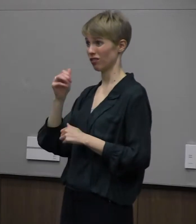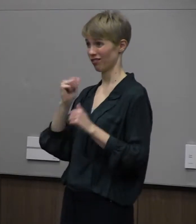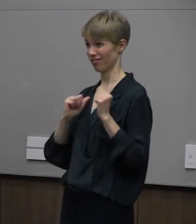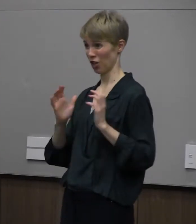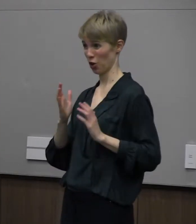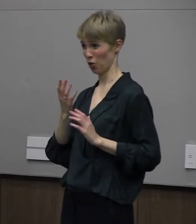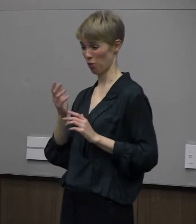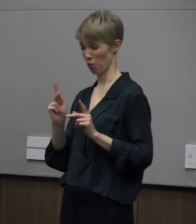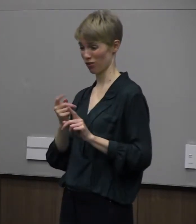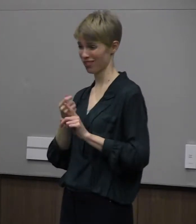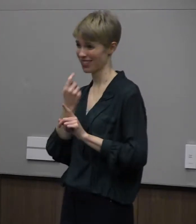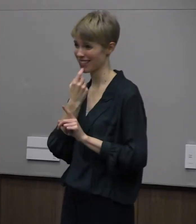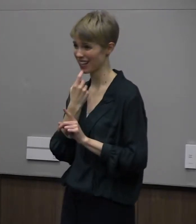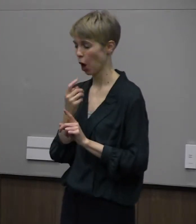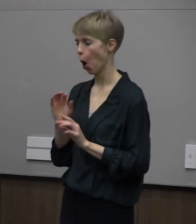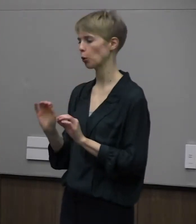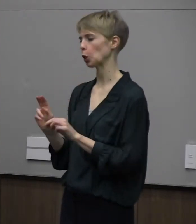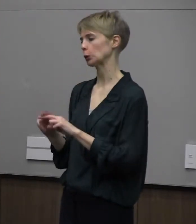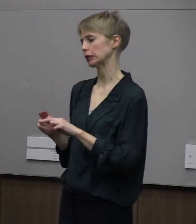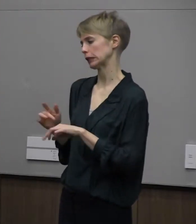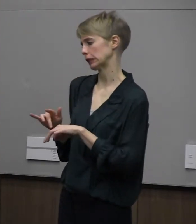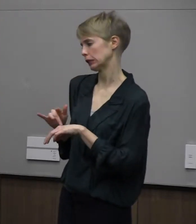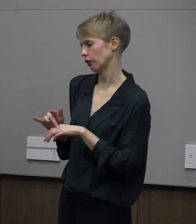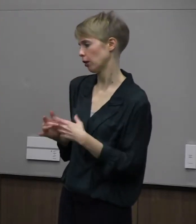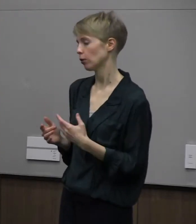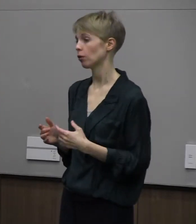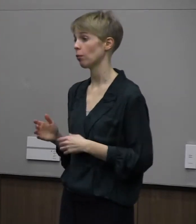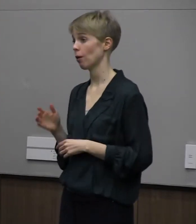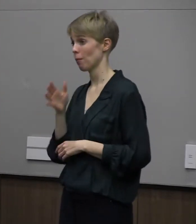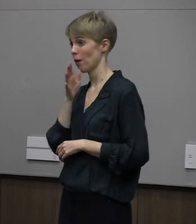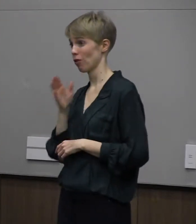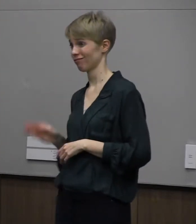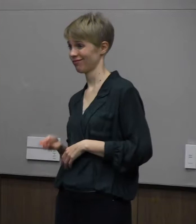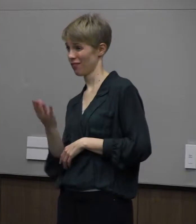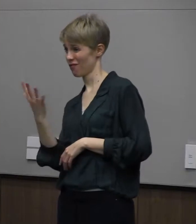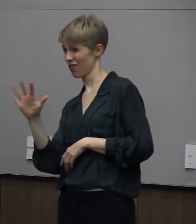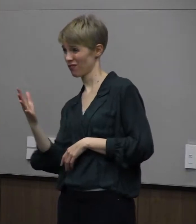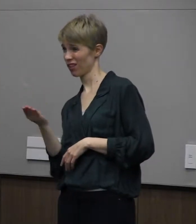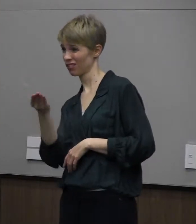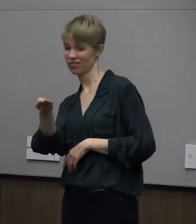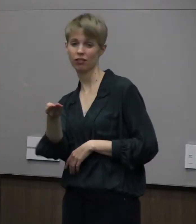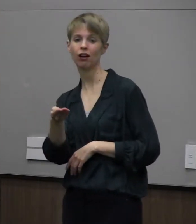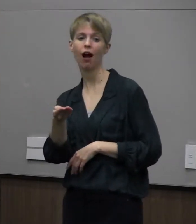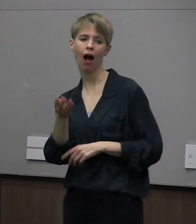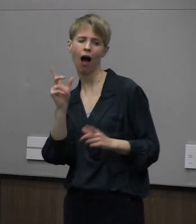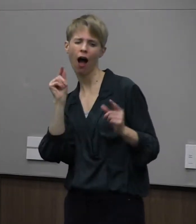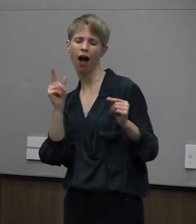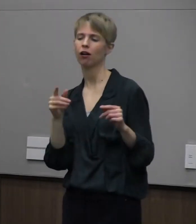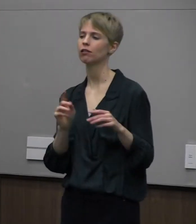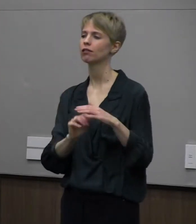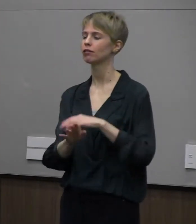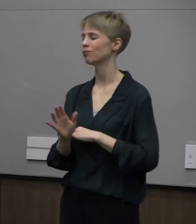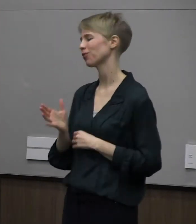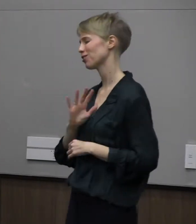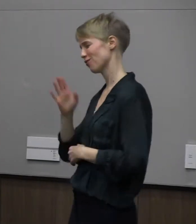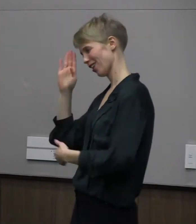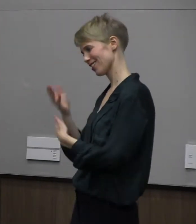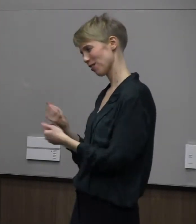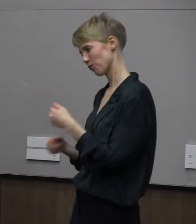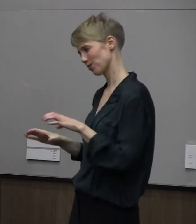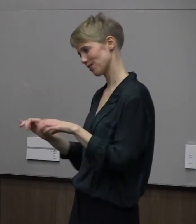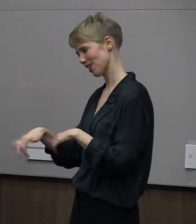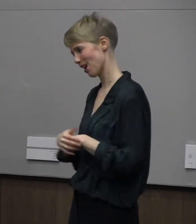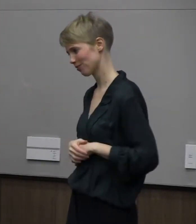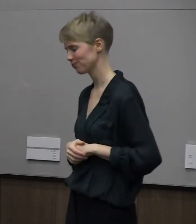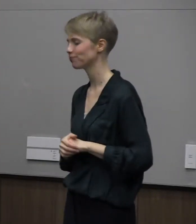okay, son, she said. Everybody does it. When he was 12, he broke his glasses on the way to school. His